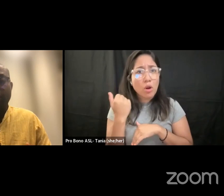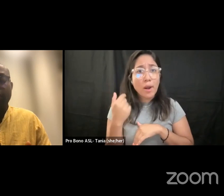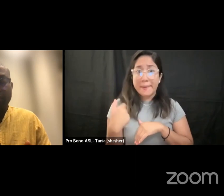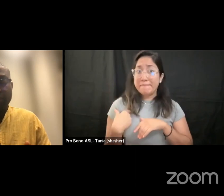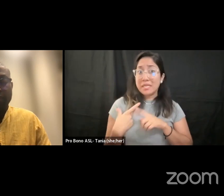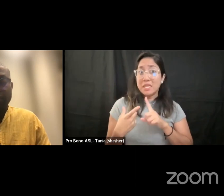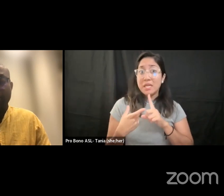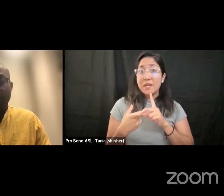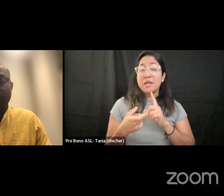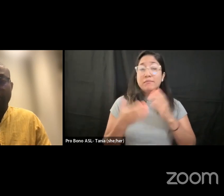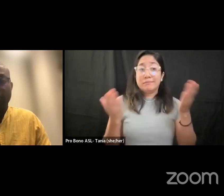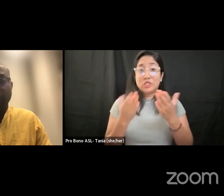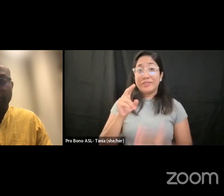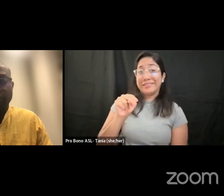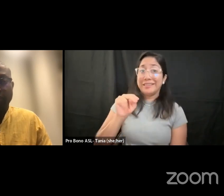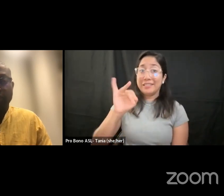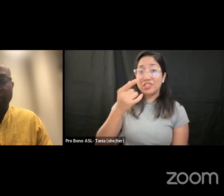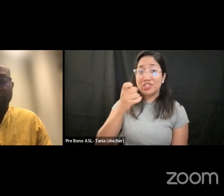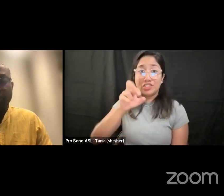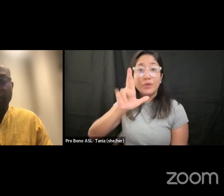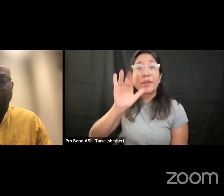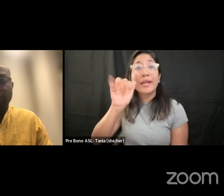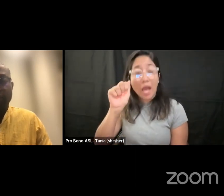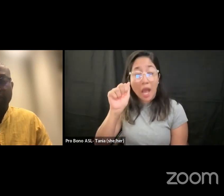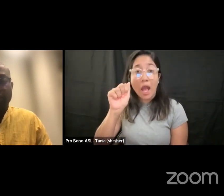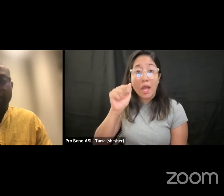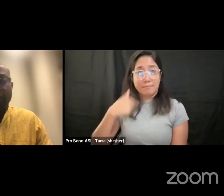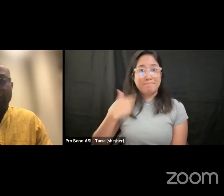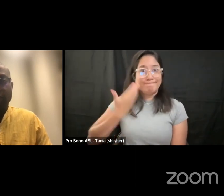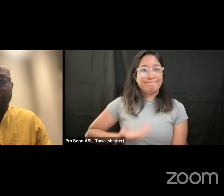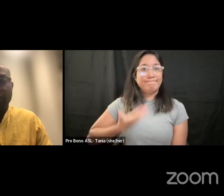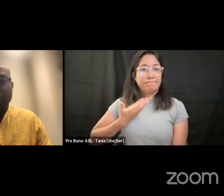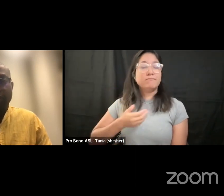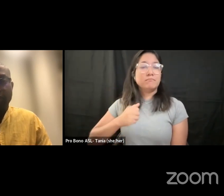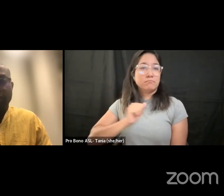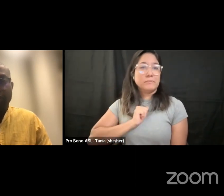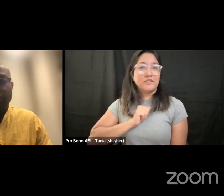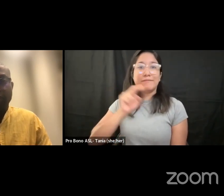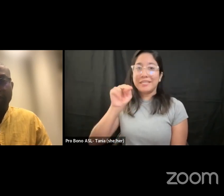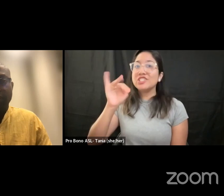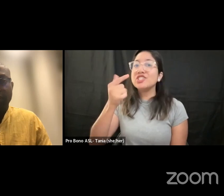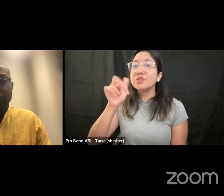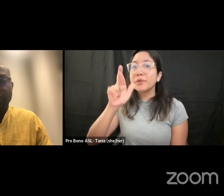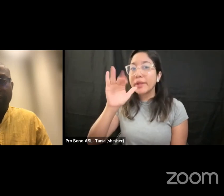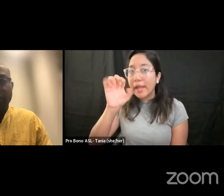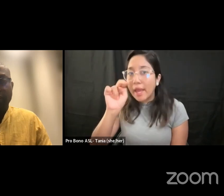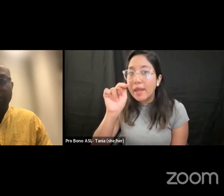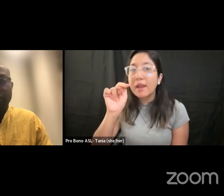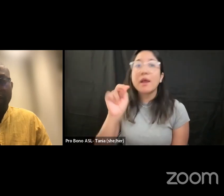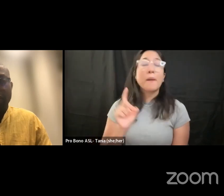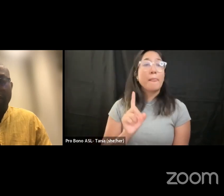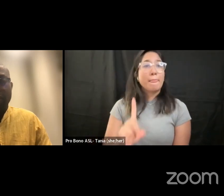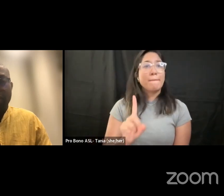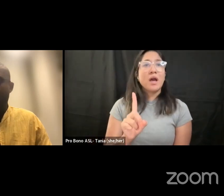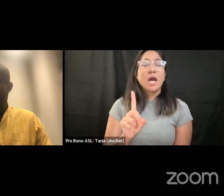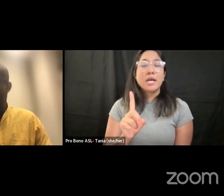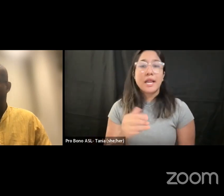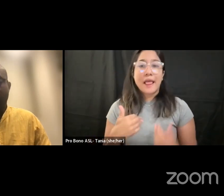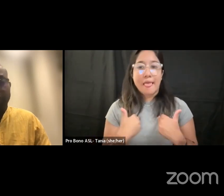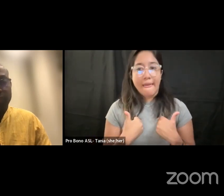nigeria presently and i am nigerian we've had recent um issues where